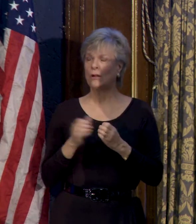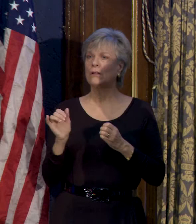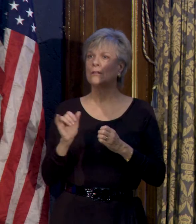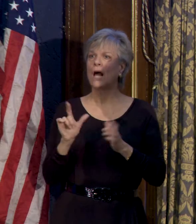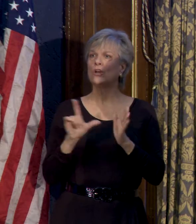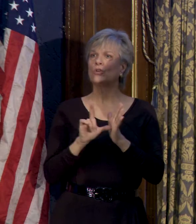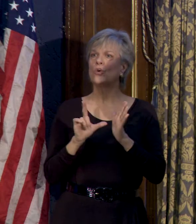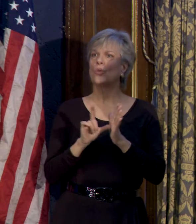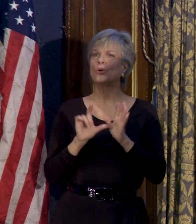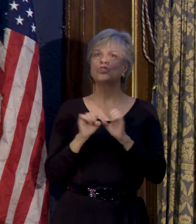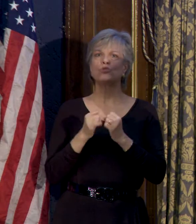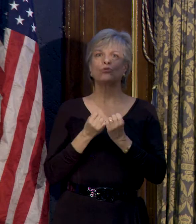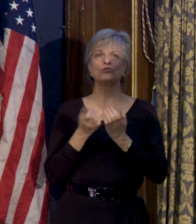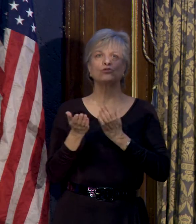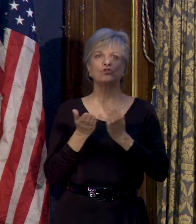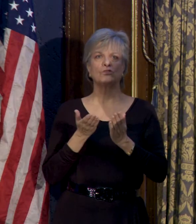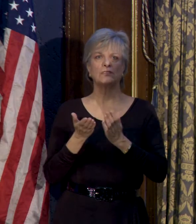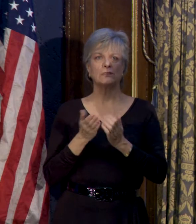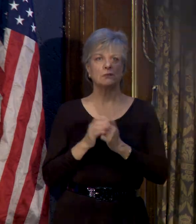Lutheran Social Services